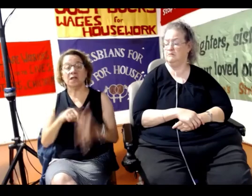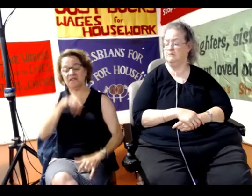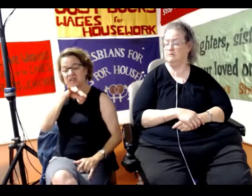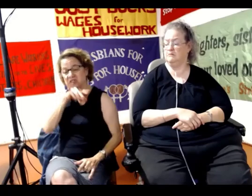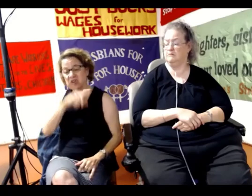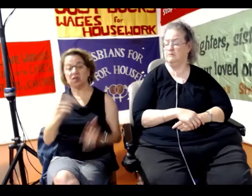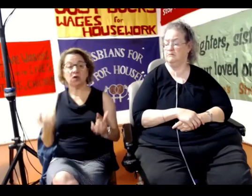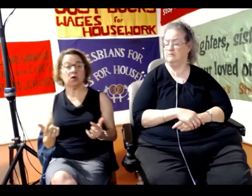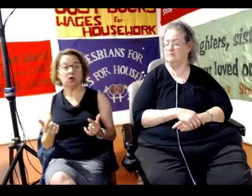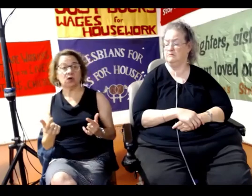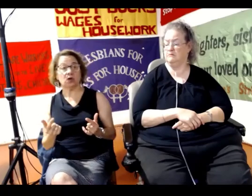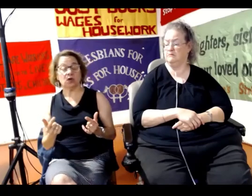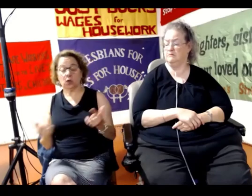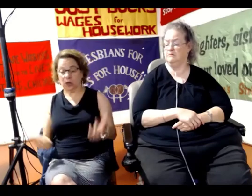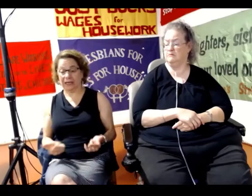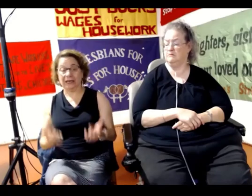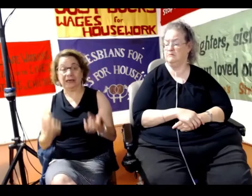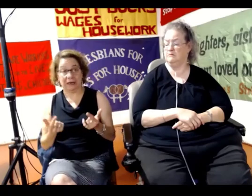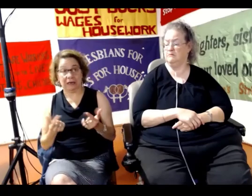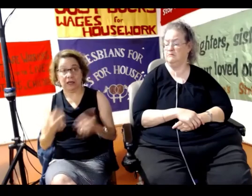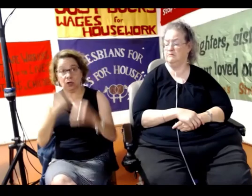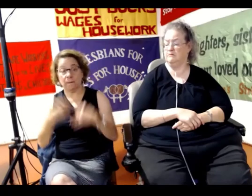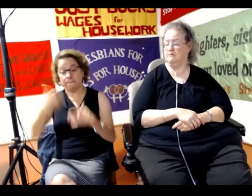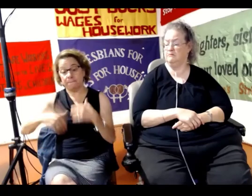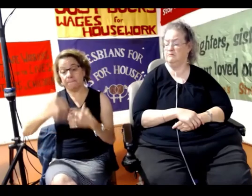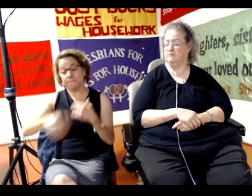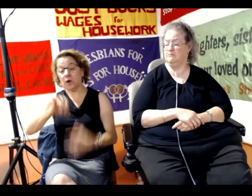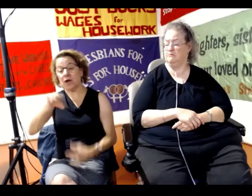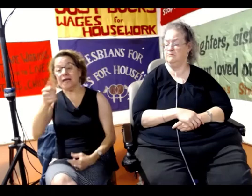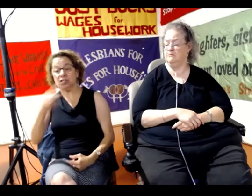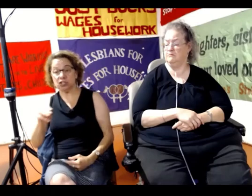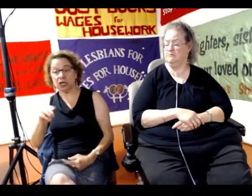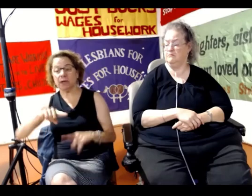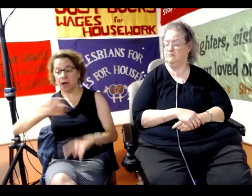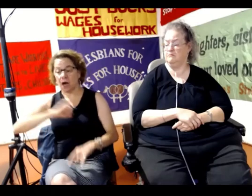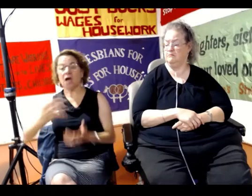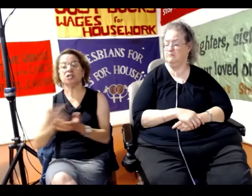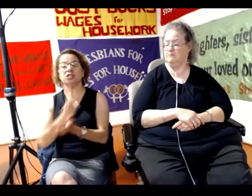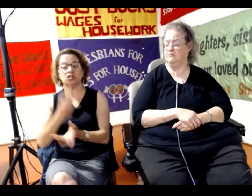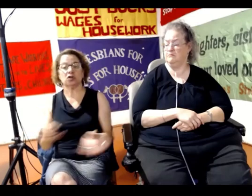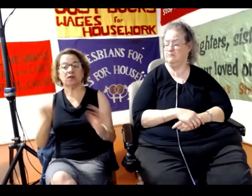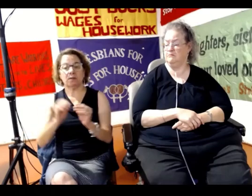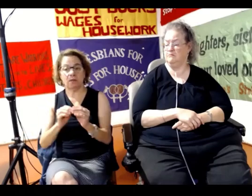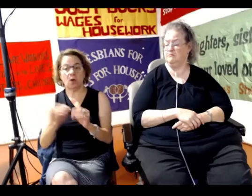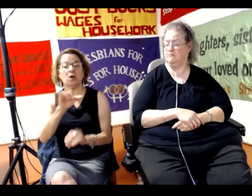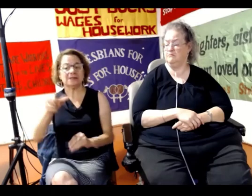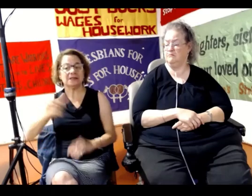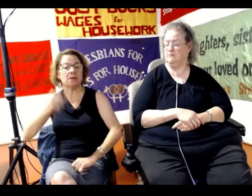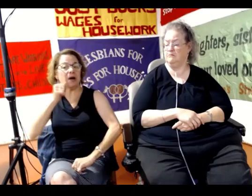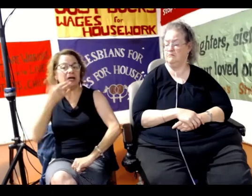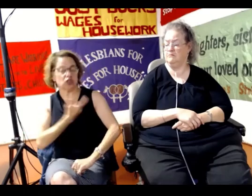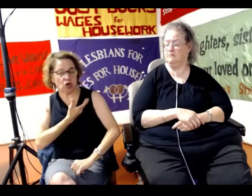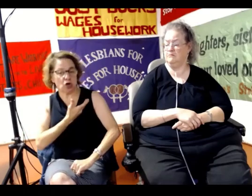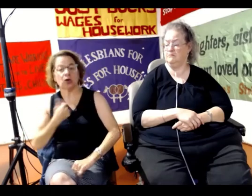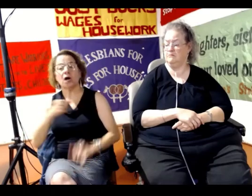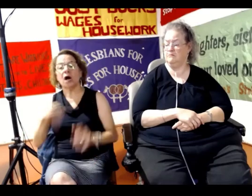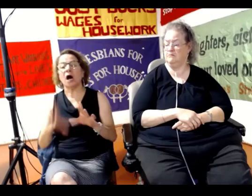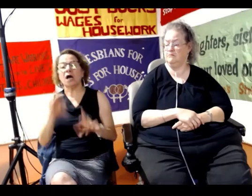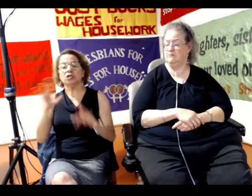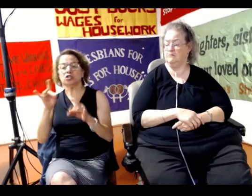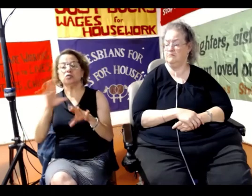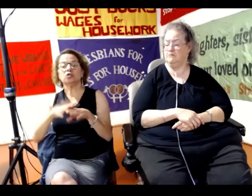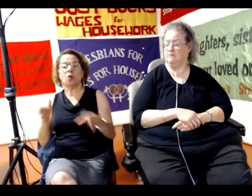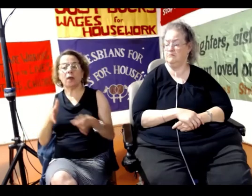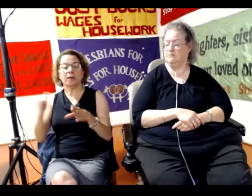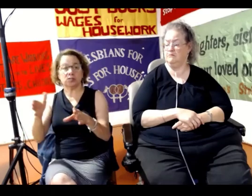We can live on bread and jam, but I deserve more and so does my daughter. I choose to go on the